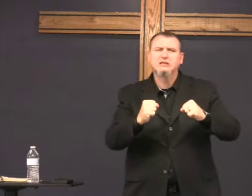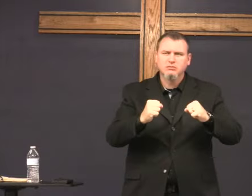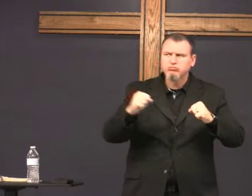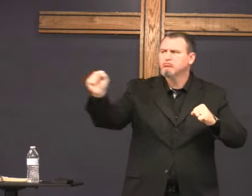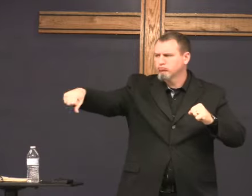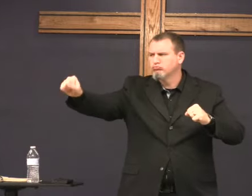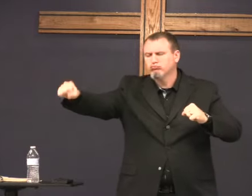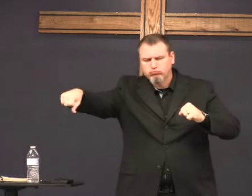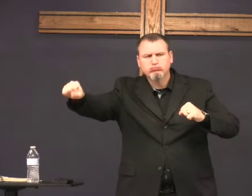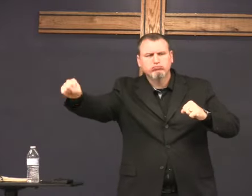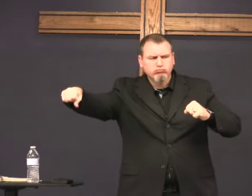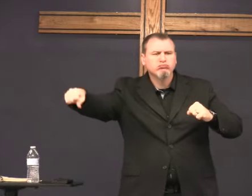it means protecting us